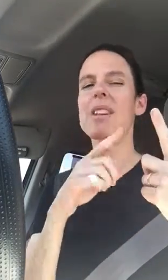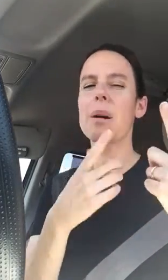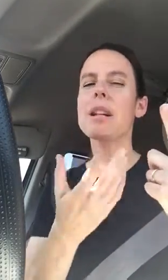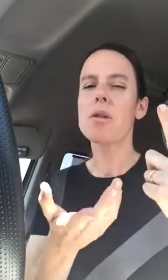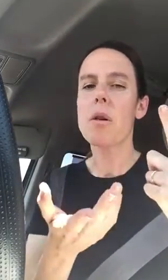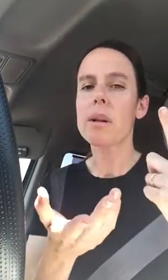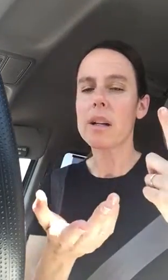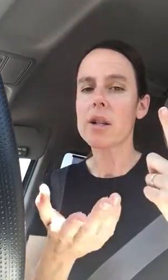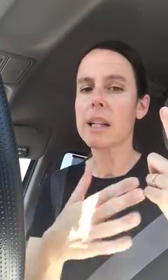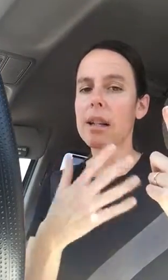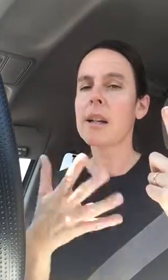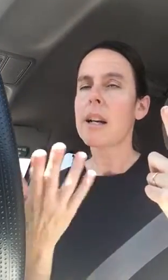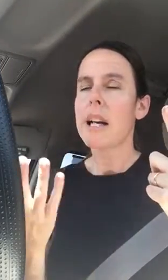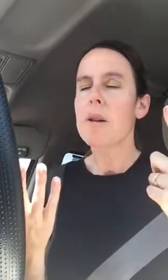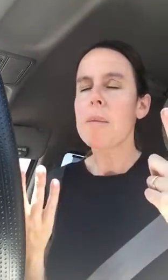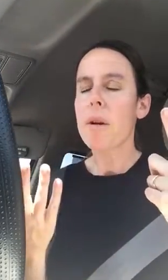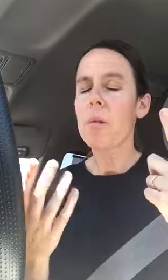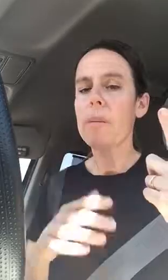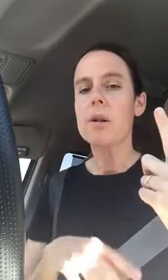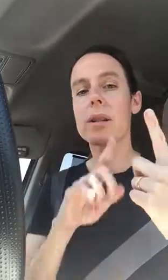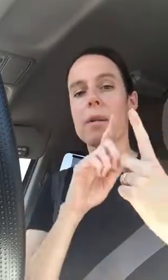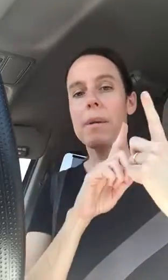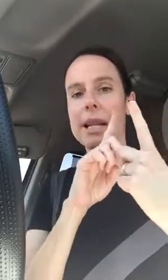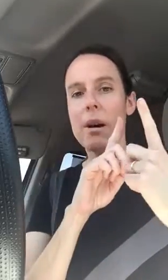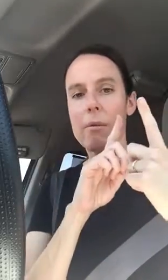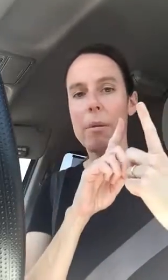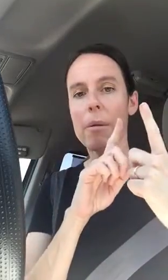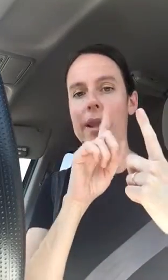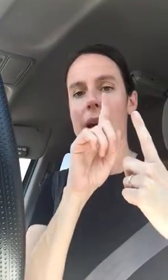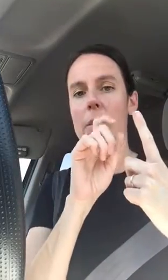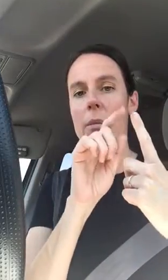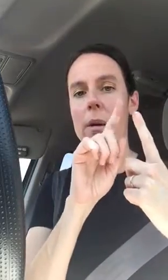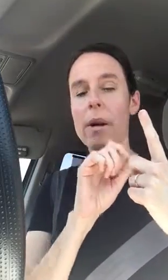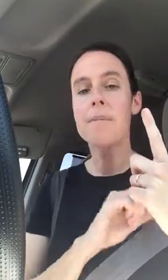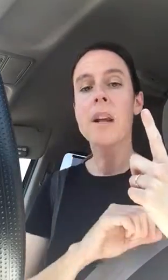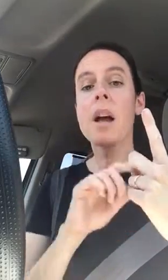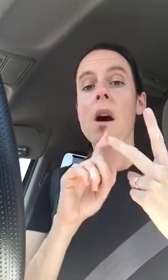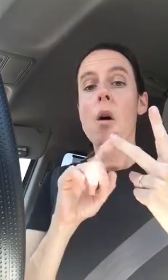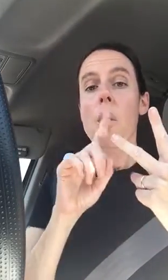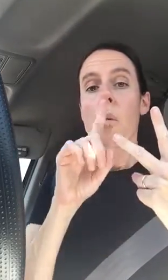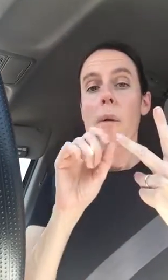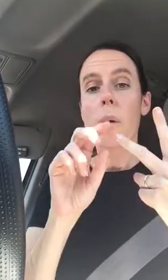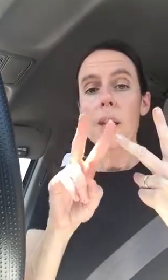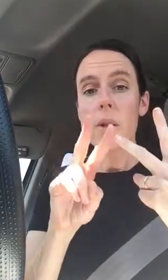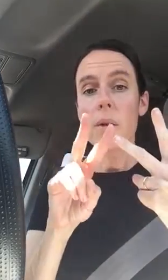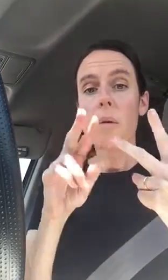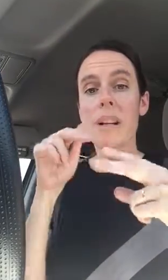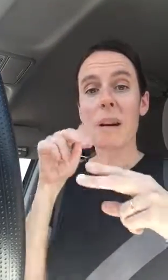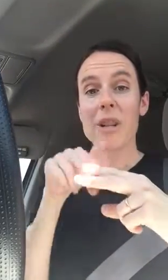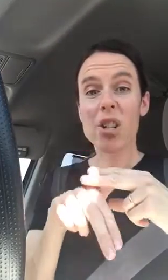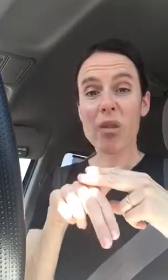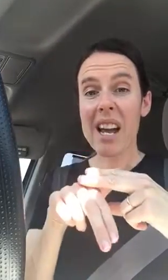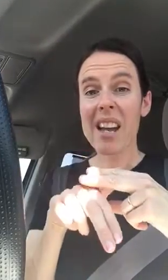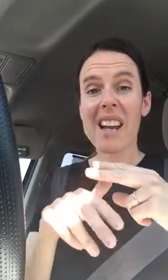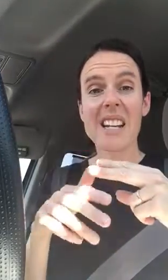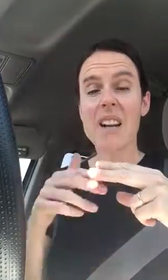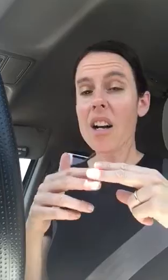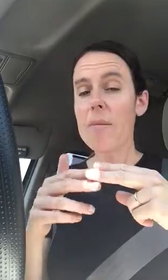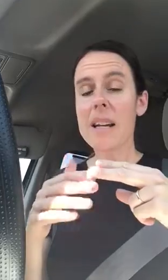I mean, you know logically it could be more than one person, but that's how I'm remembering that 1.1 1.2 is I'm gonna shred any documents.